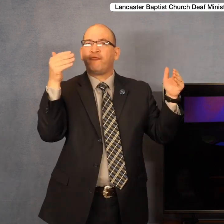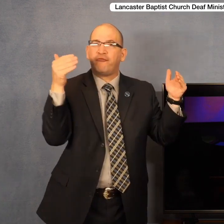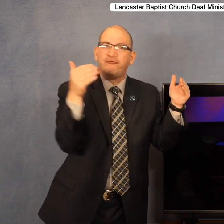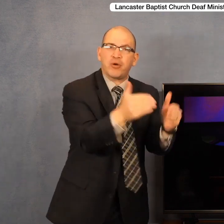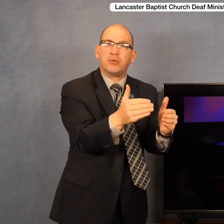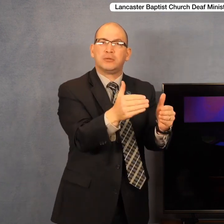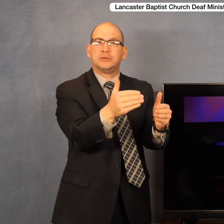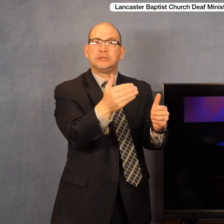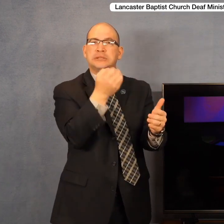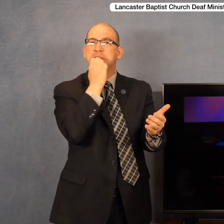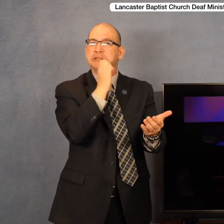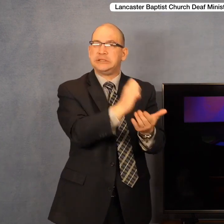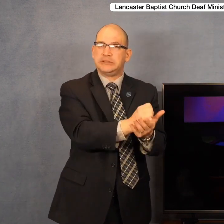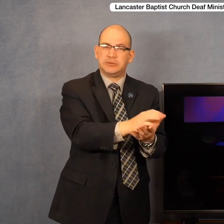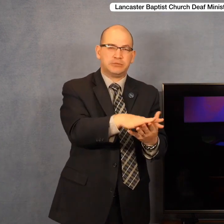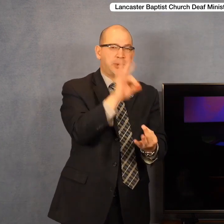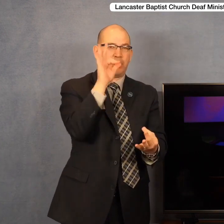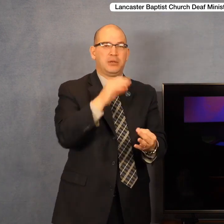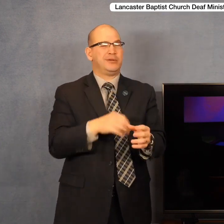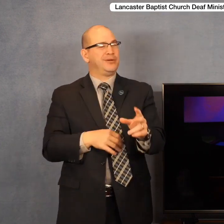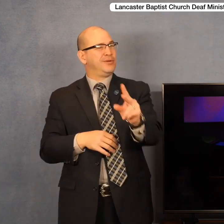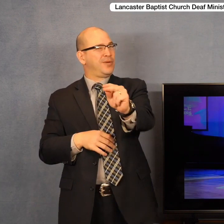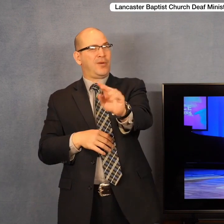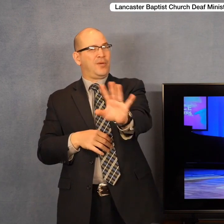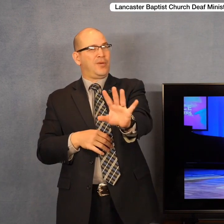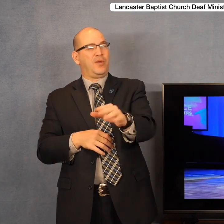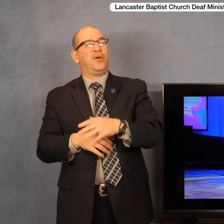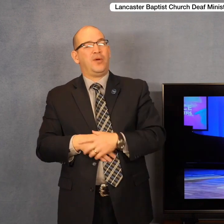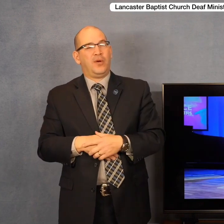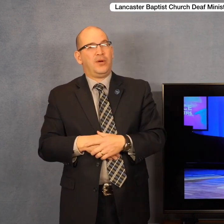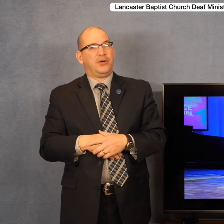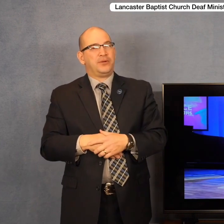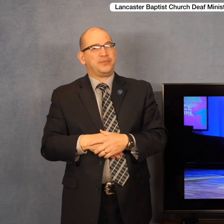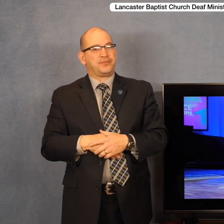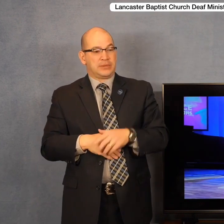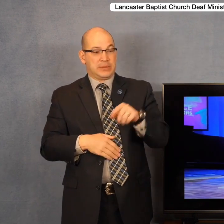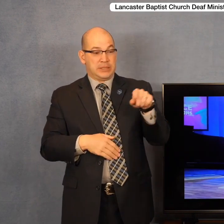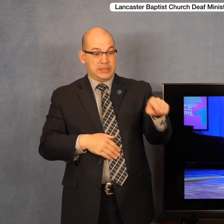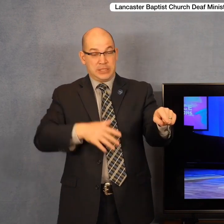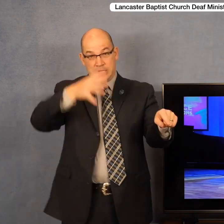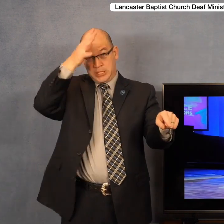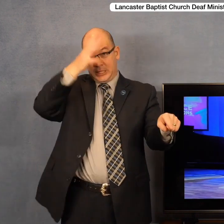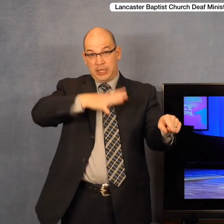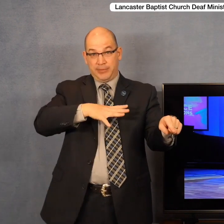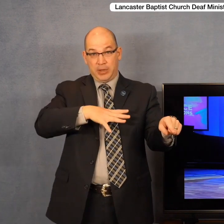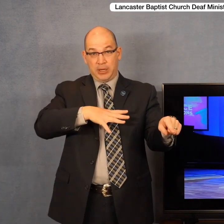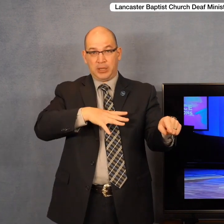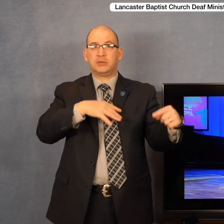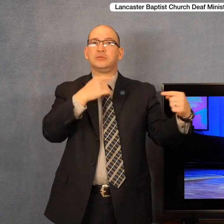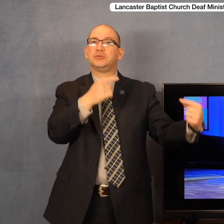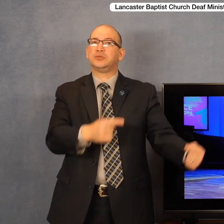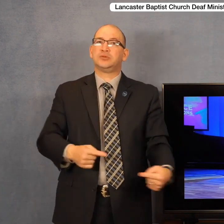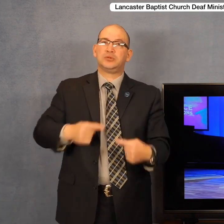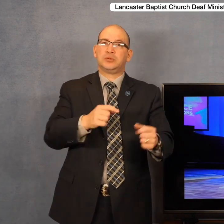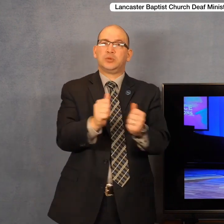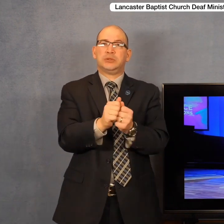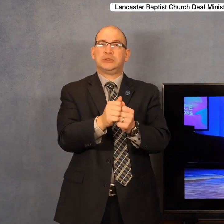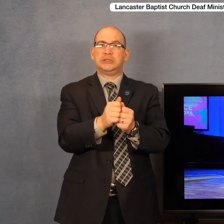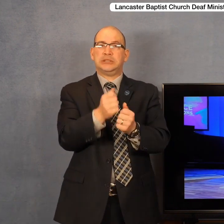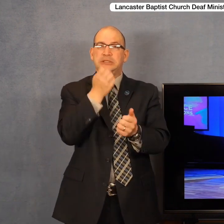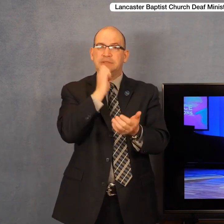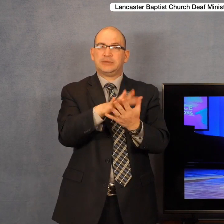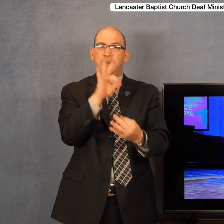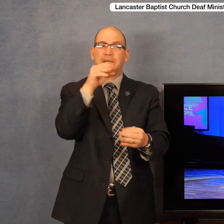and thought about and mused upon by a believer. This man literally struggled with devils